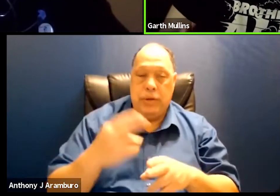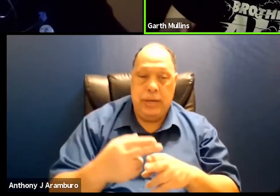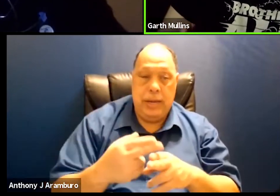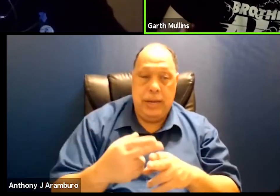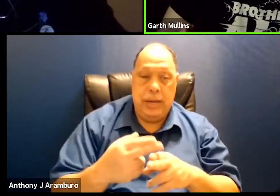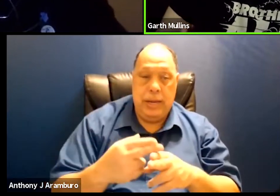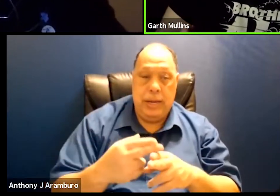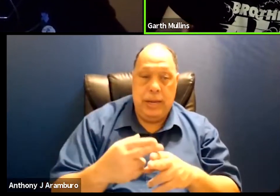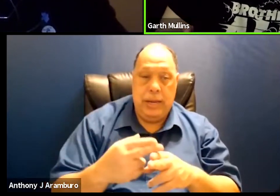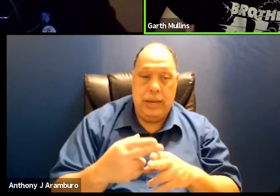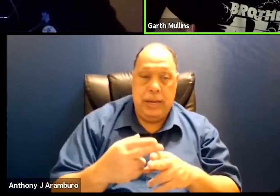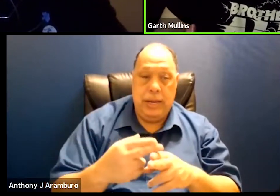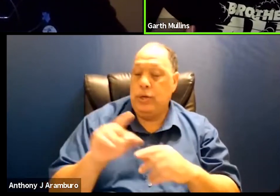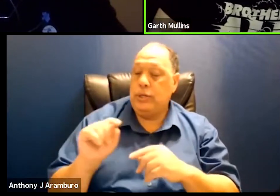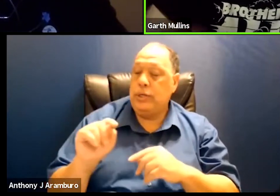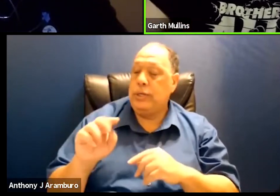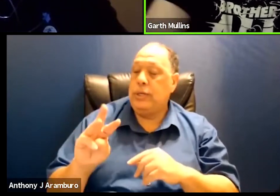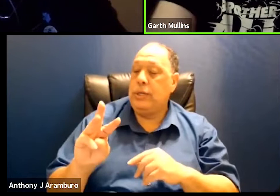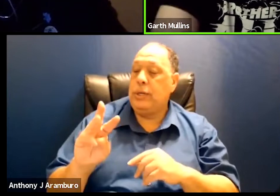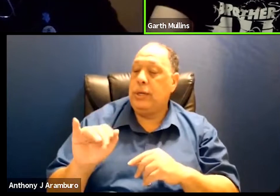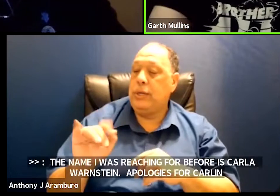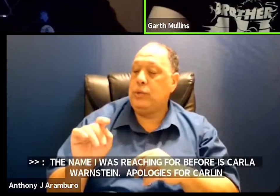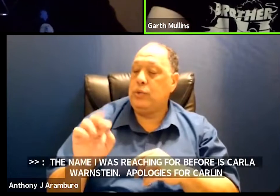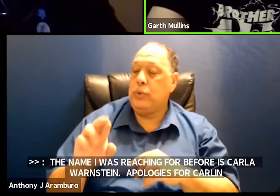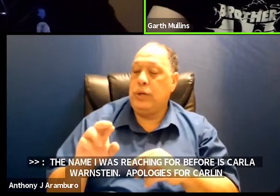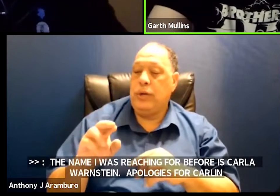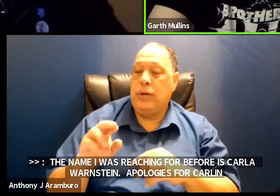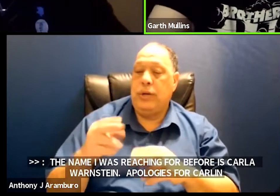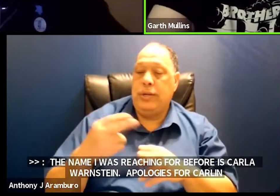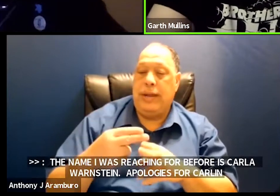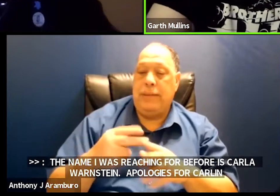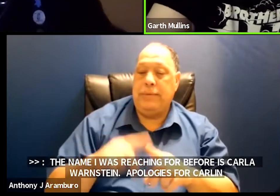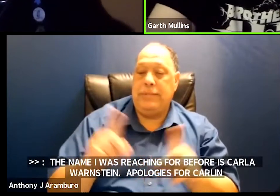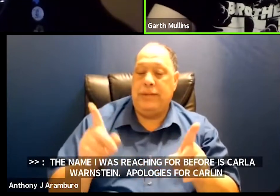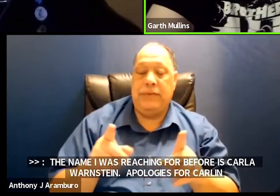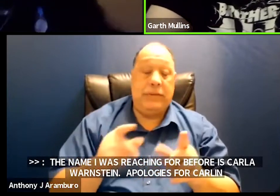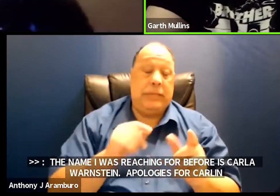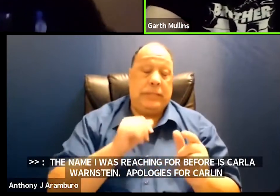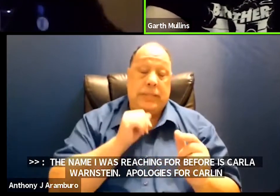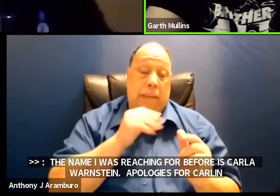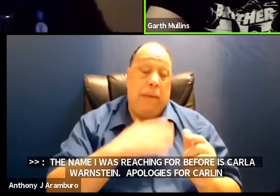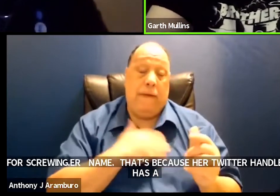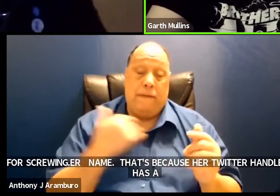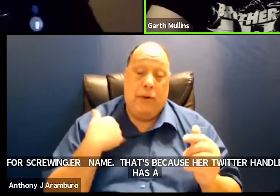handle has got a short different name on it so that's what i always see so it's in a way not my fault at all